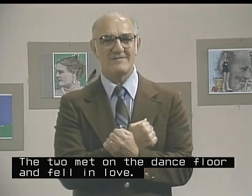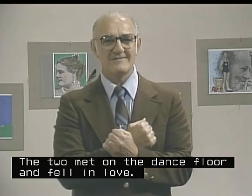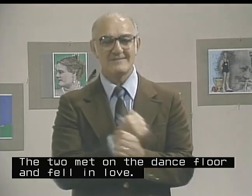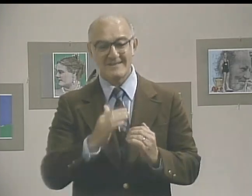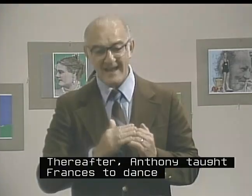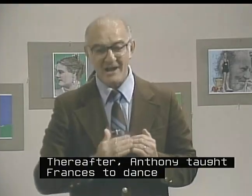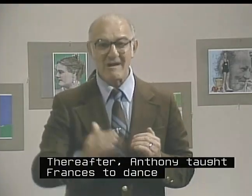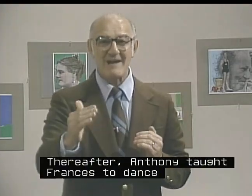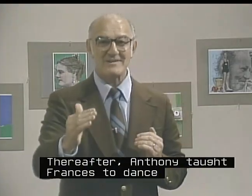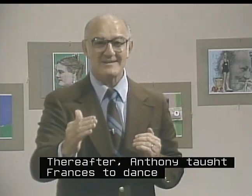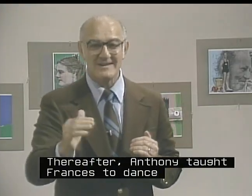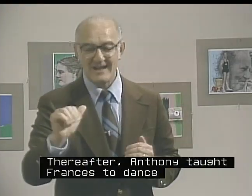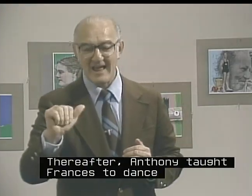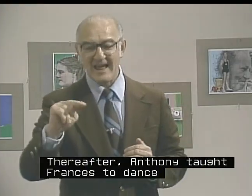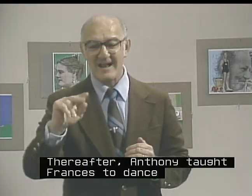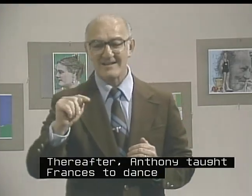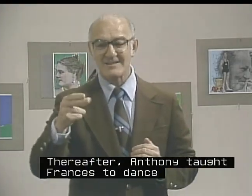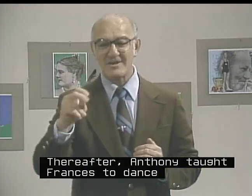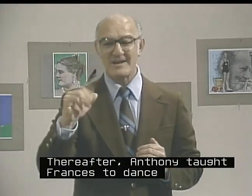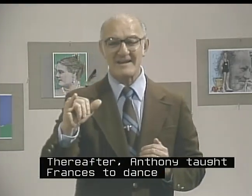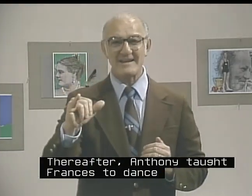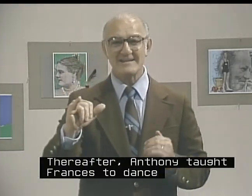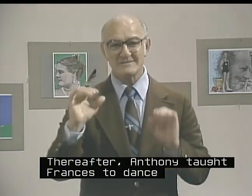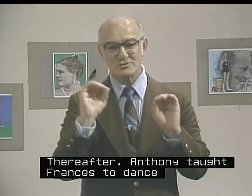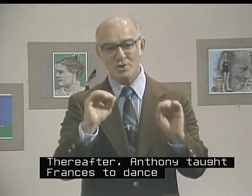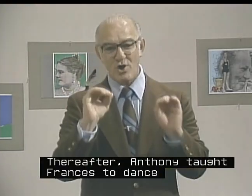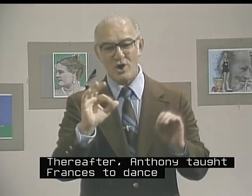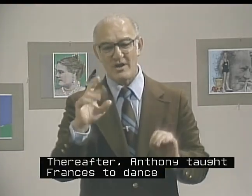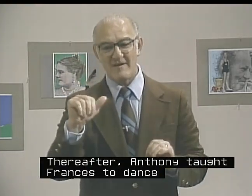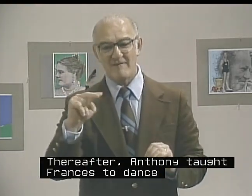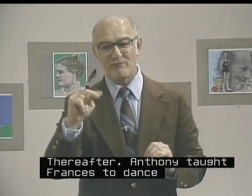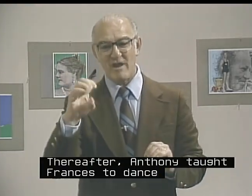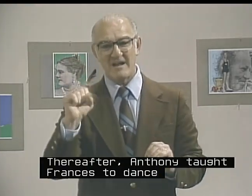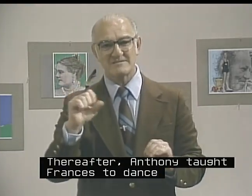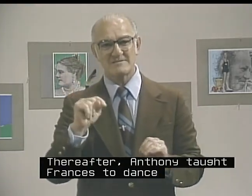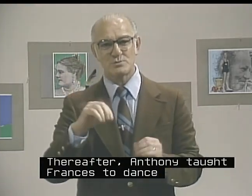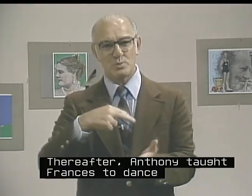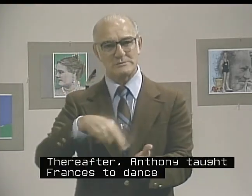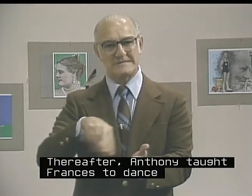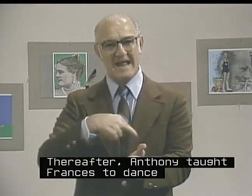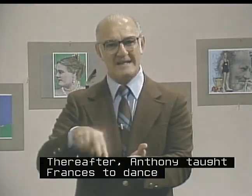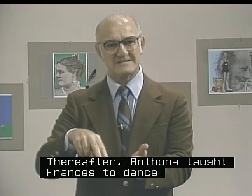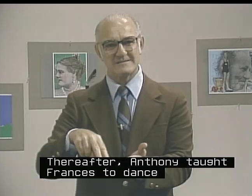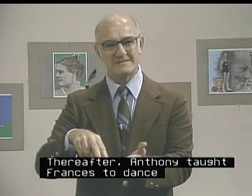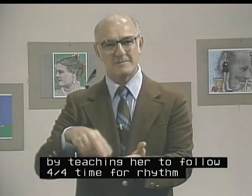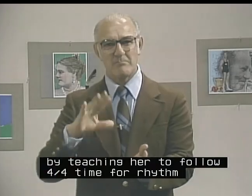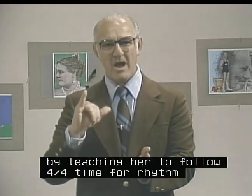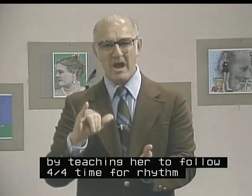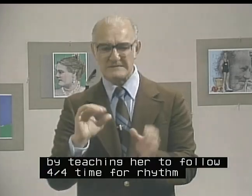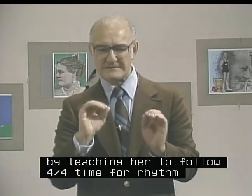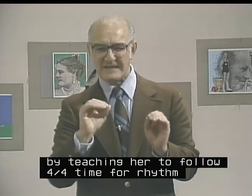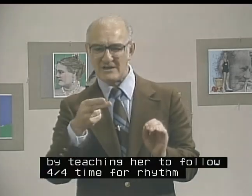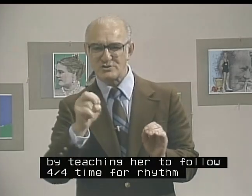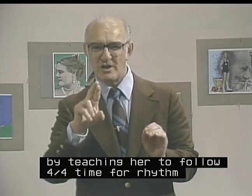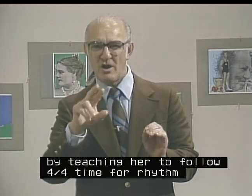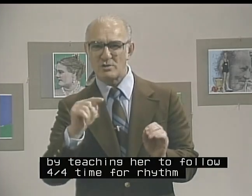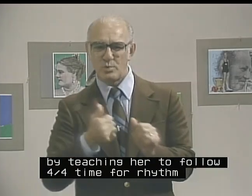Thereafter, Anthony taught Francis to dance by teaching her to